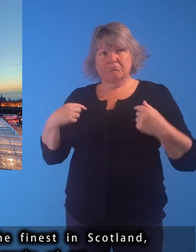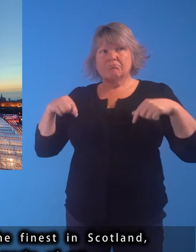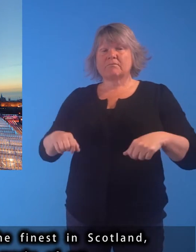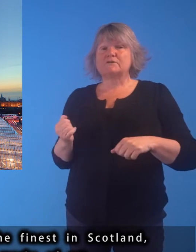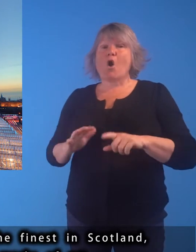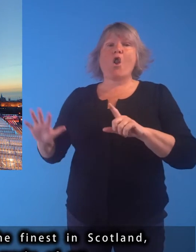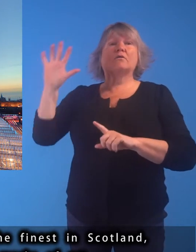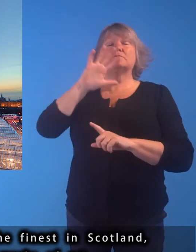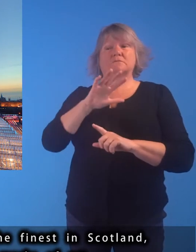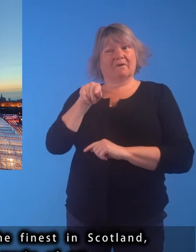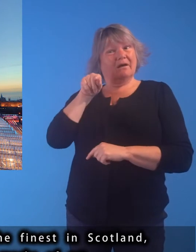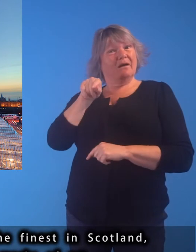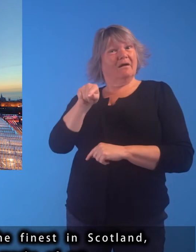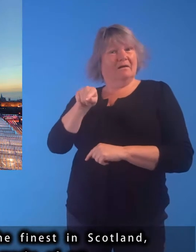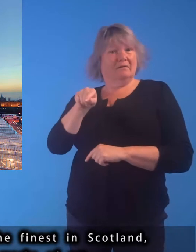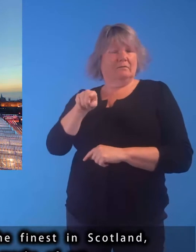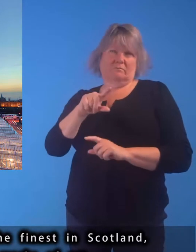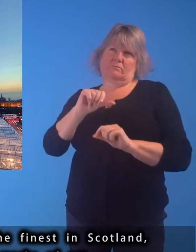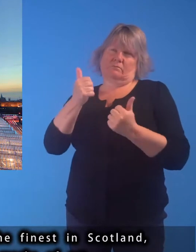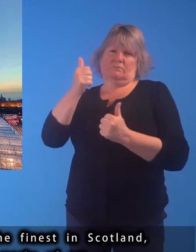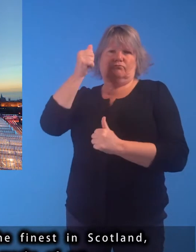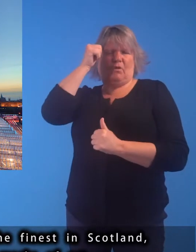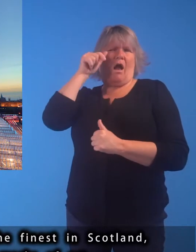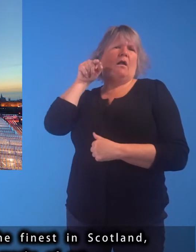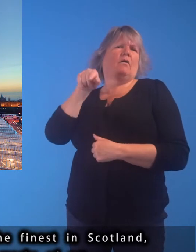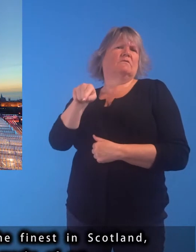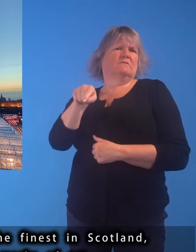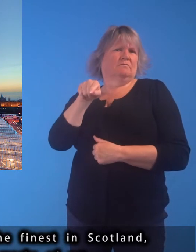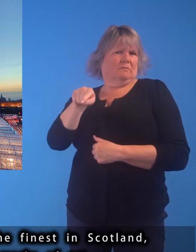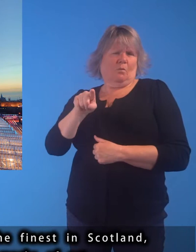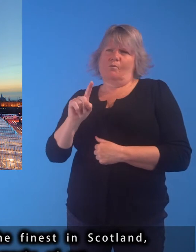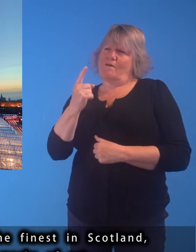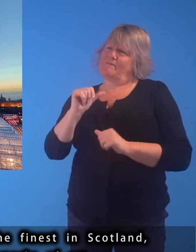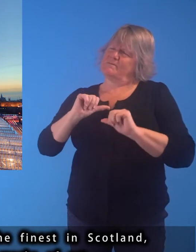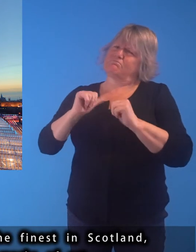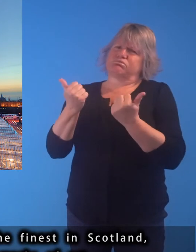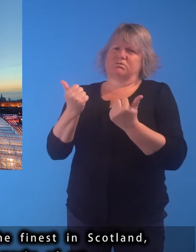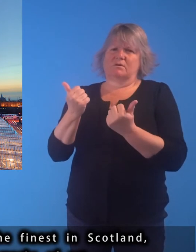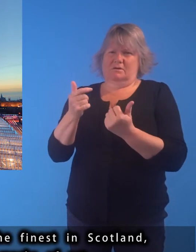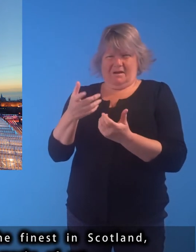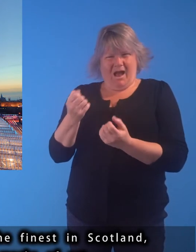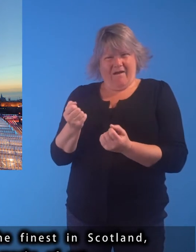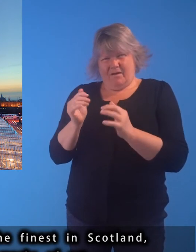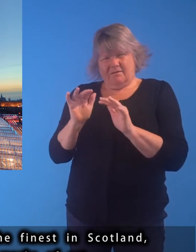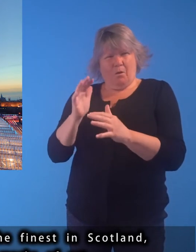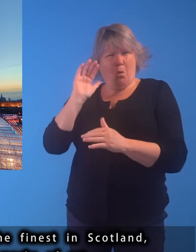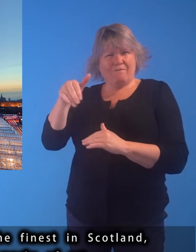Widely recognised as being one of the finest in Scotland, it now numbers over 5